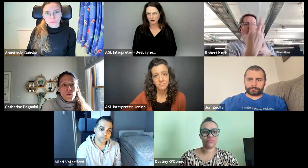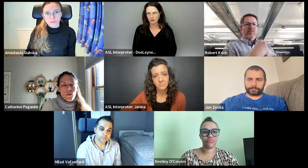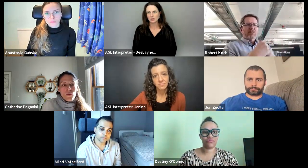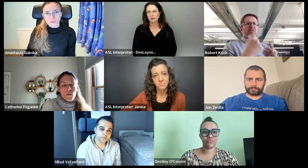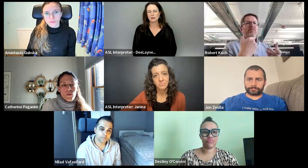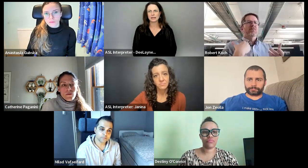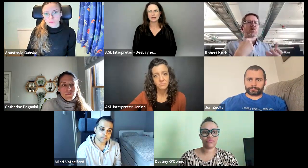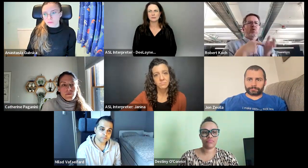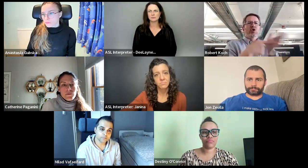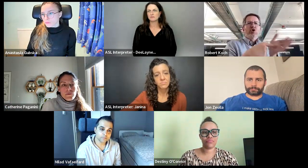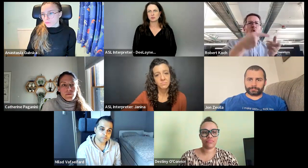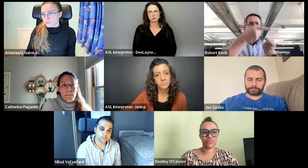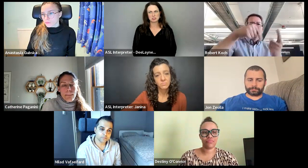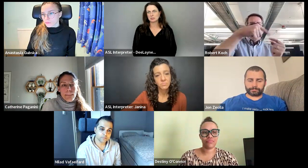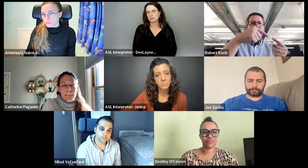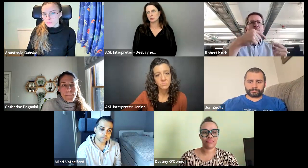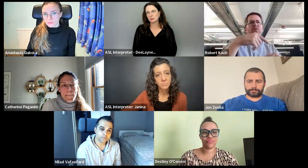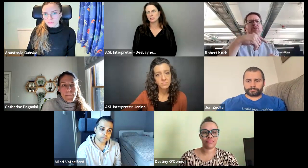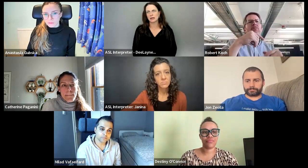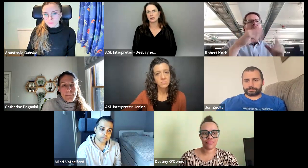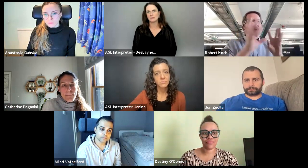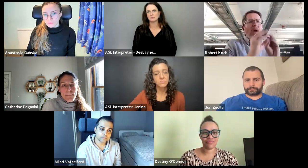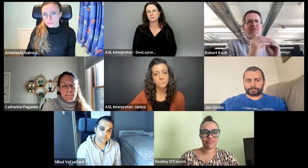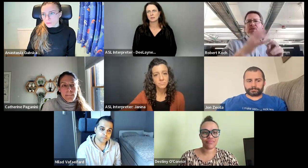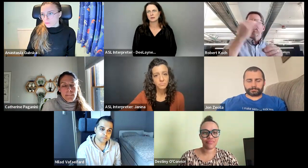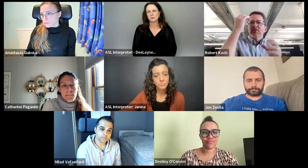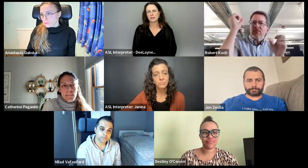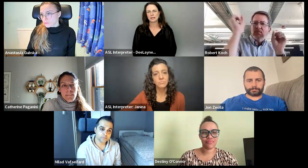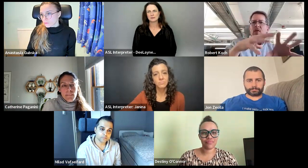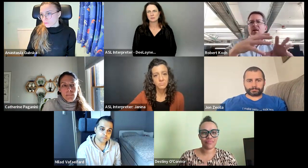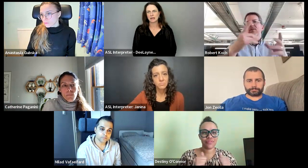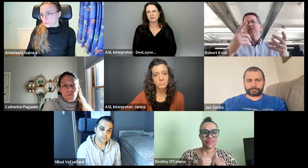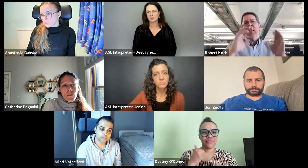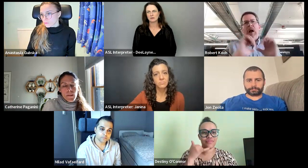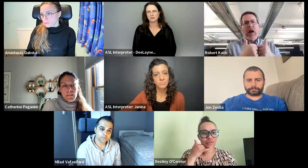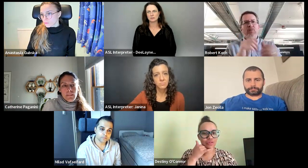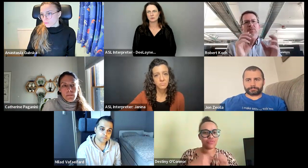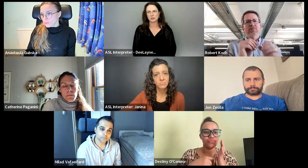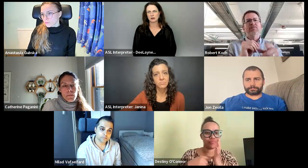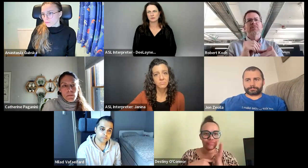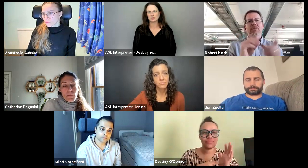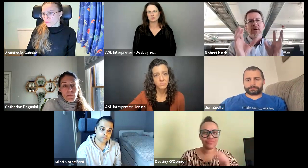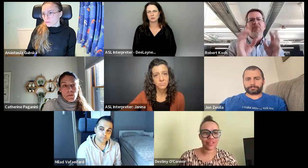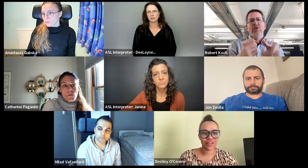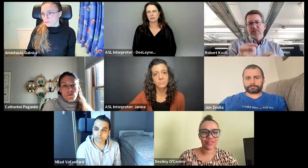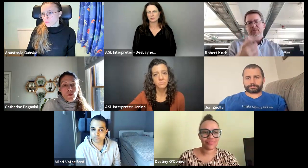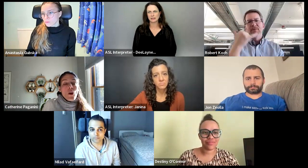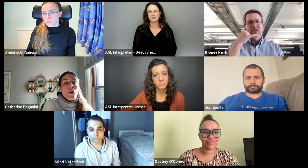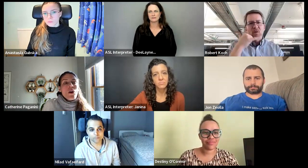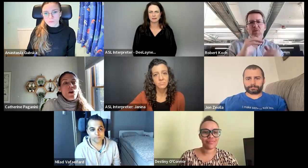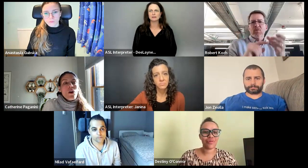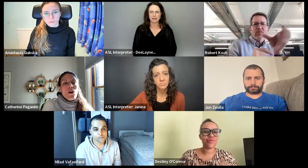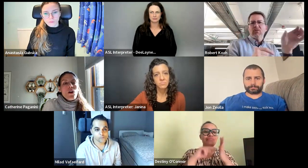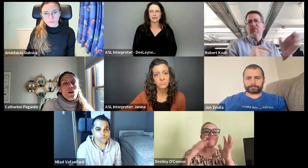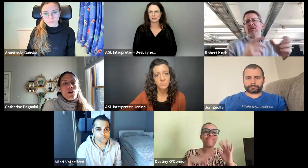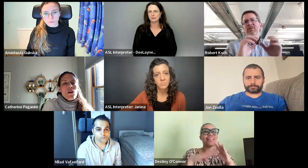there, like, and virtual participants included, um, we could have some kind of conference within a conference where we could get that